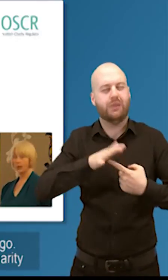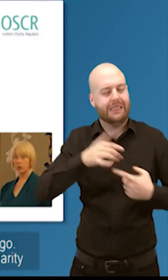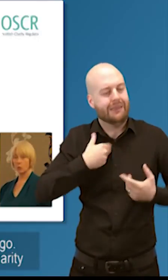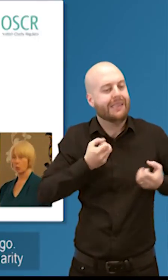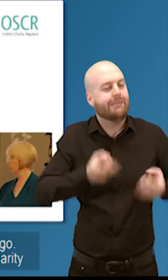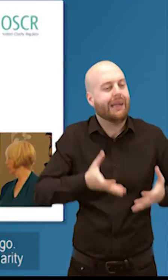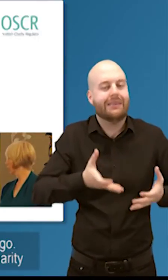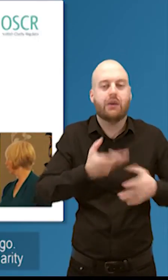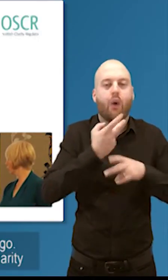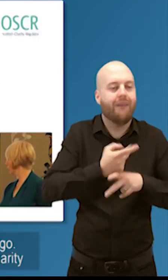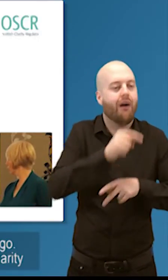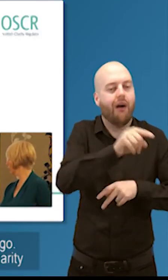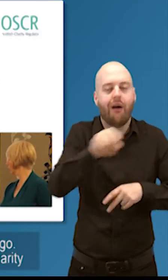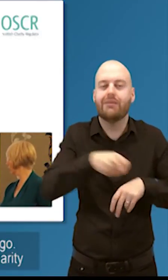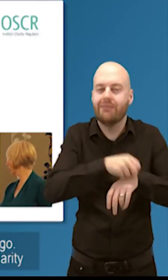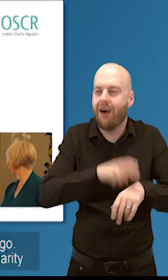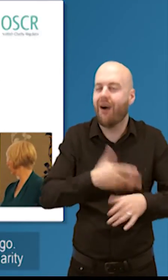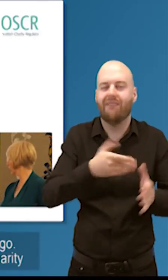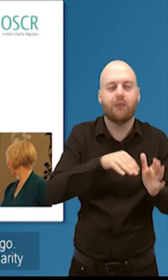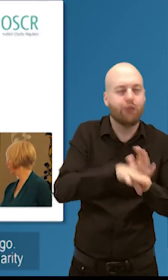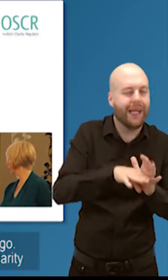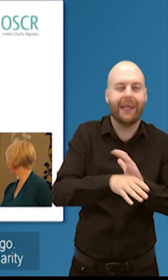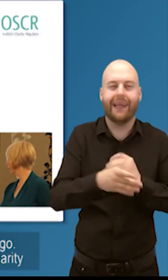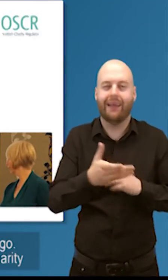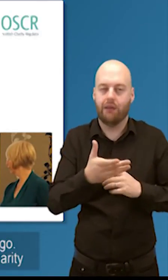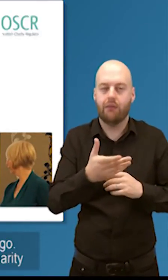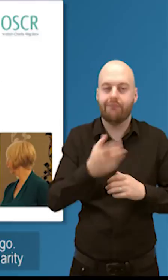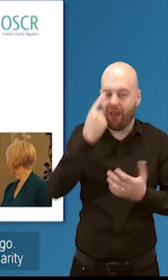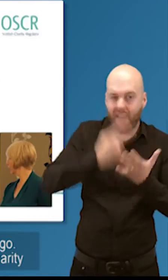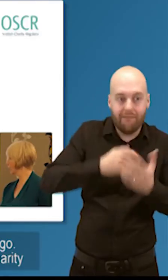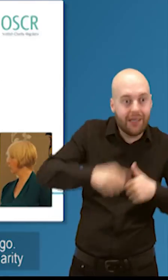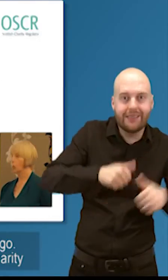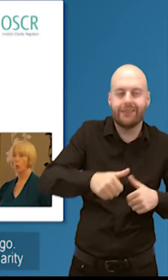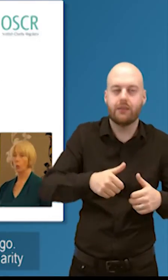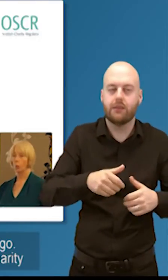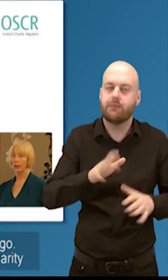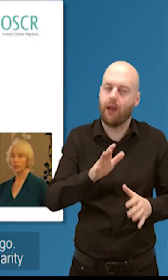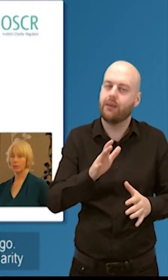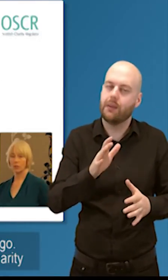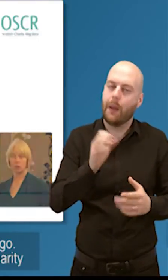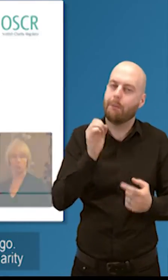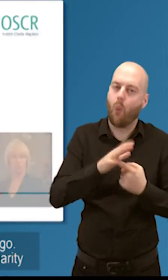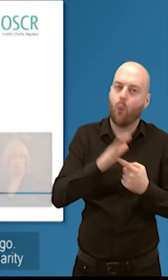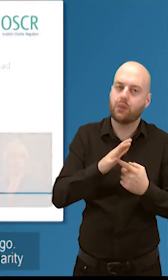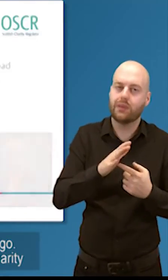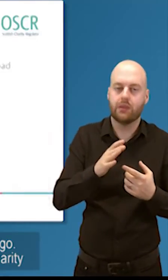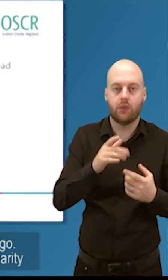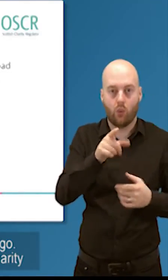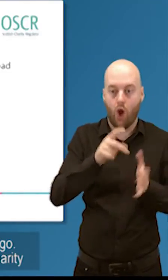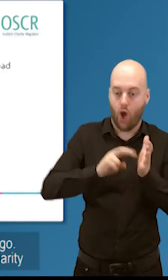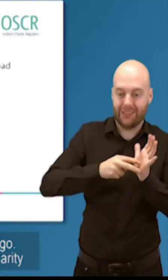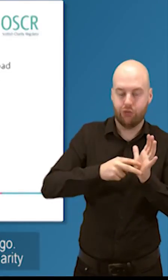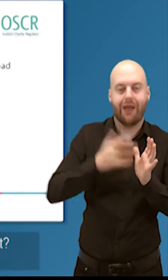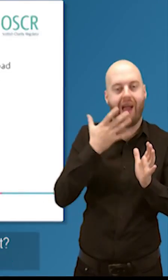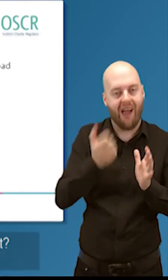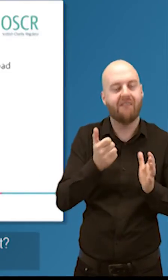and here's a small plug use your free registration logo so we have these registration logos that